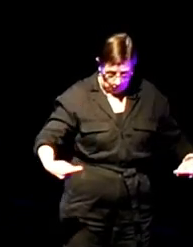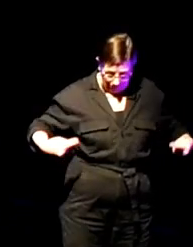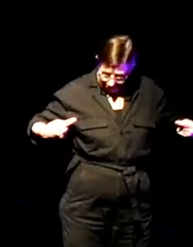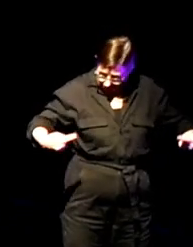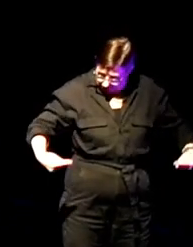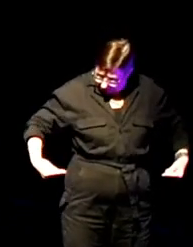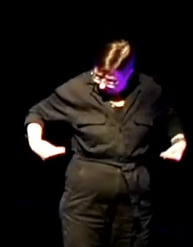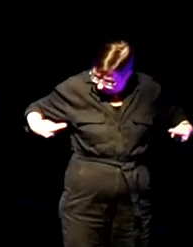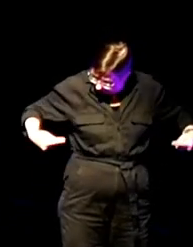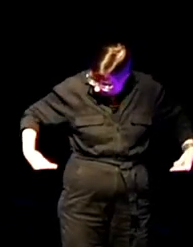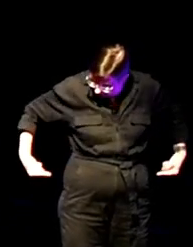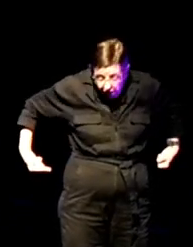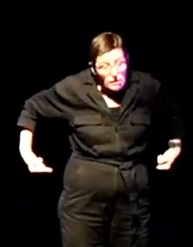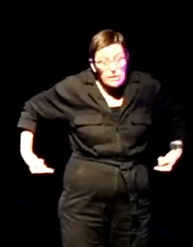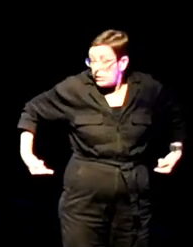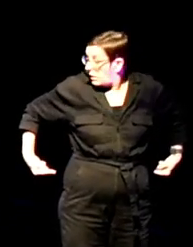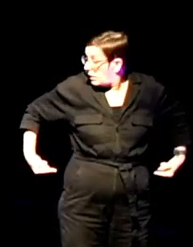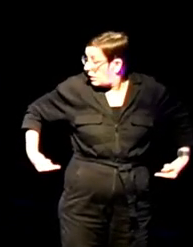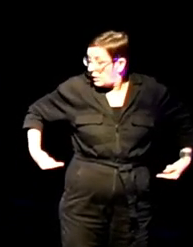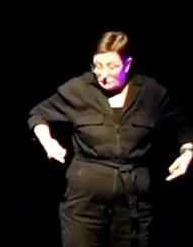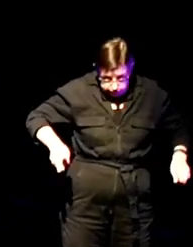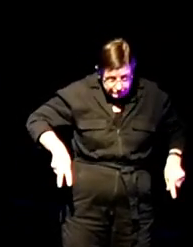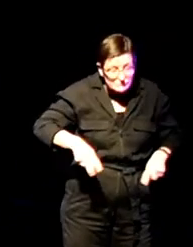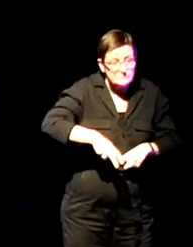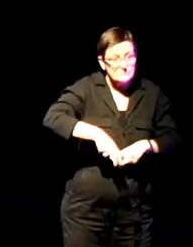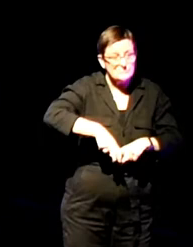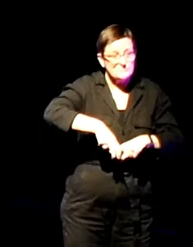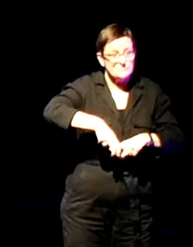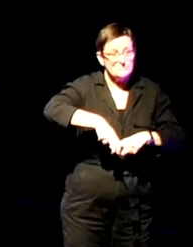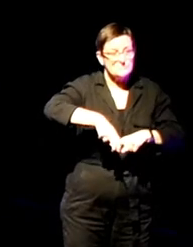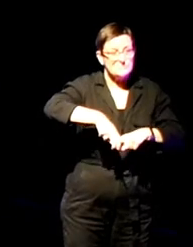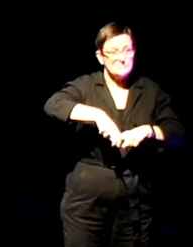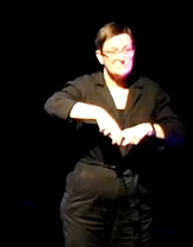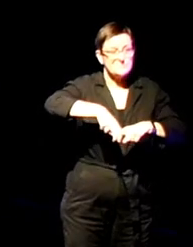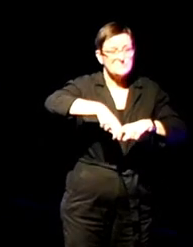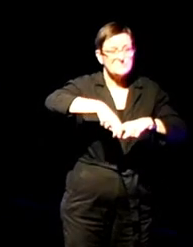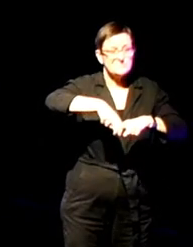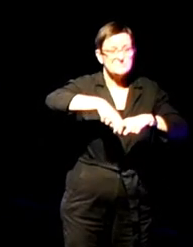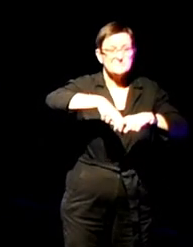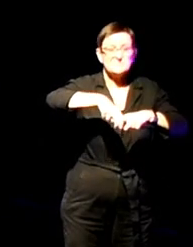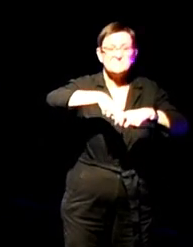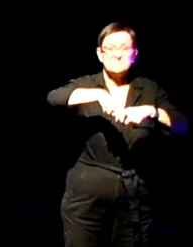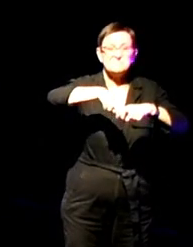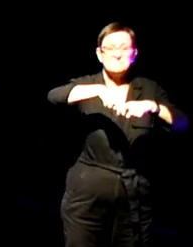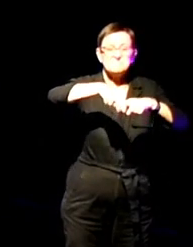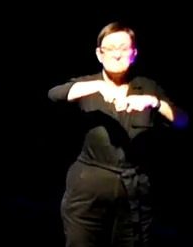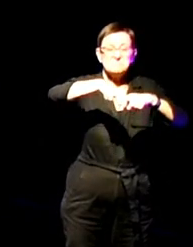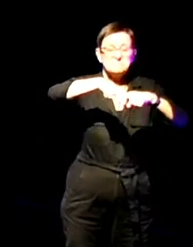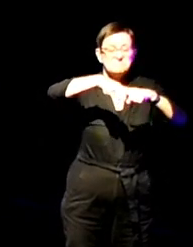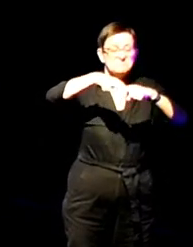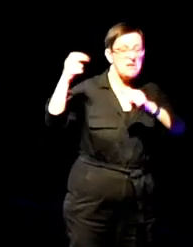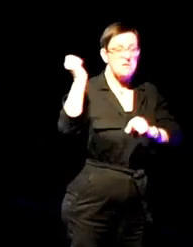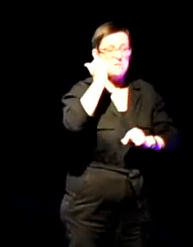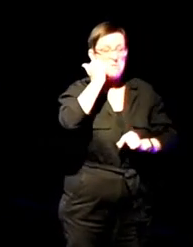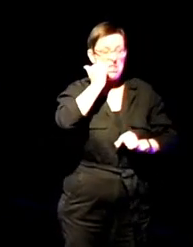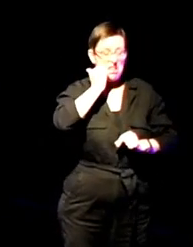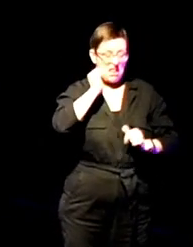rises into the air. Growing. Black. Sleek.